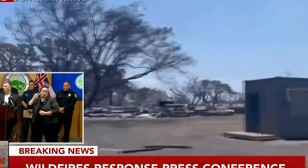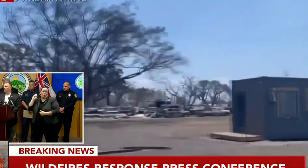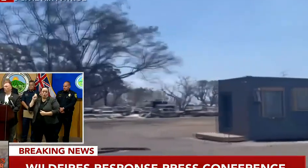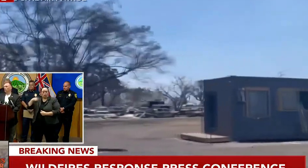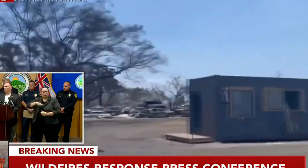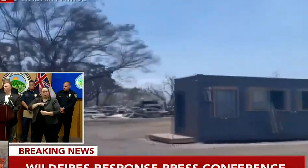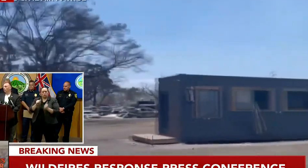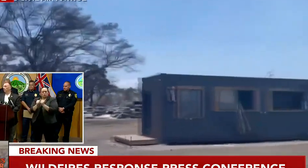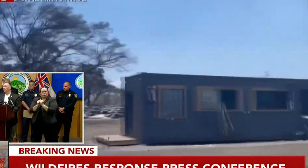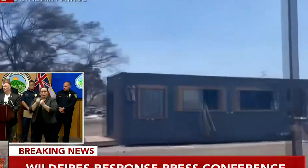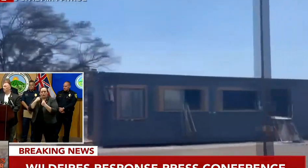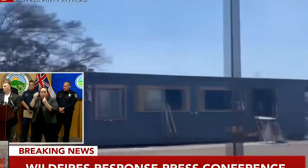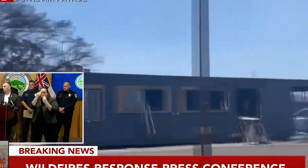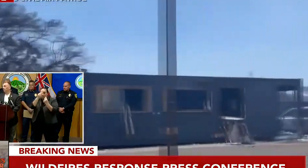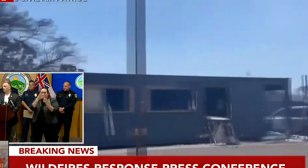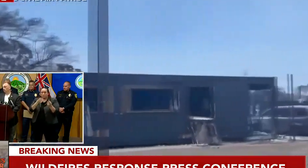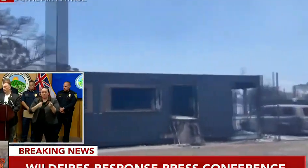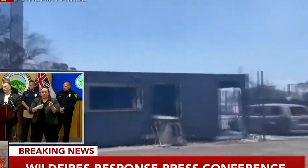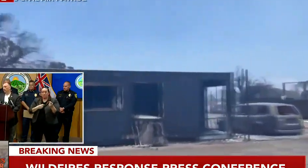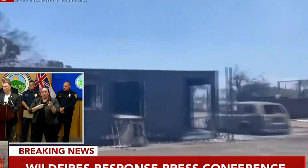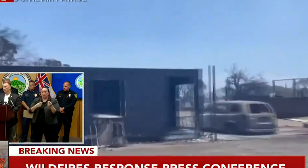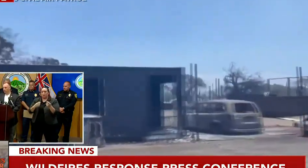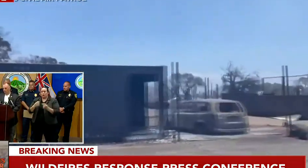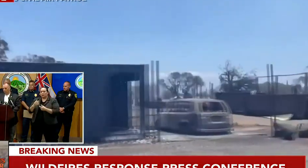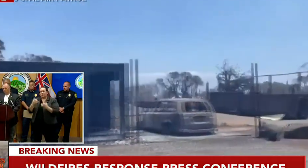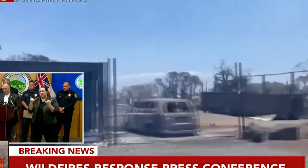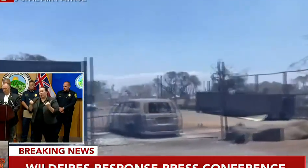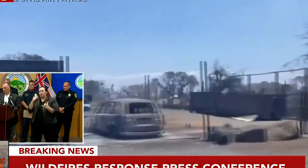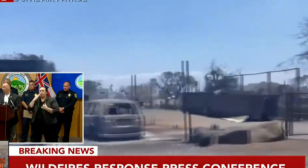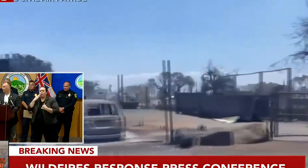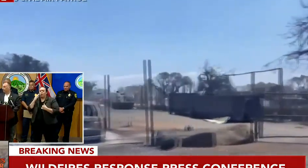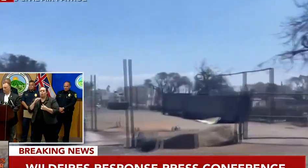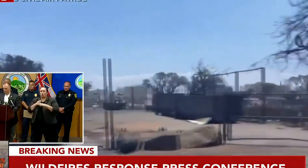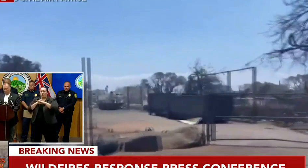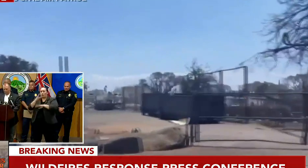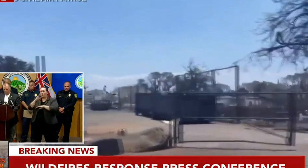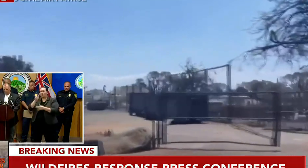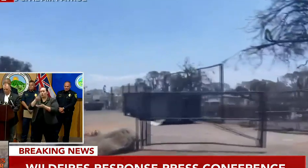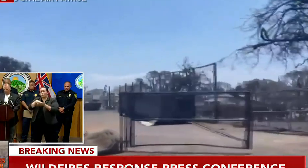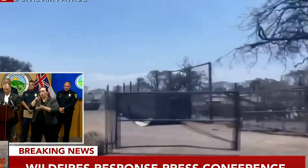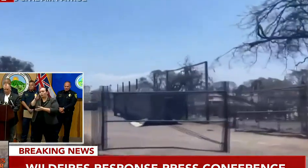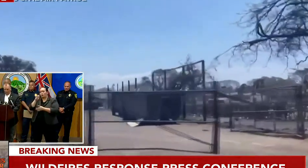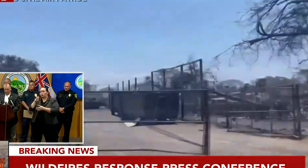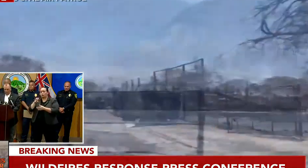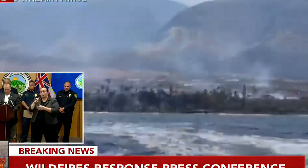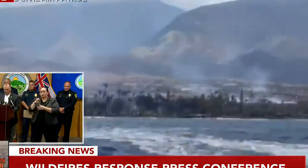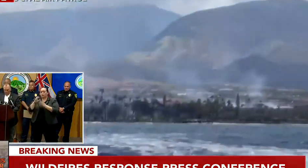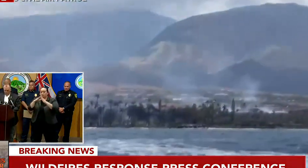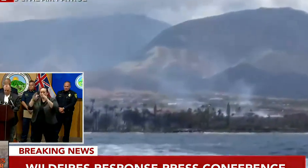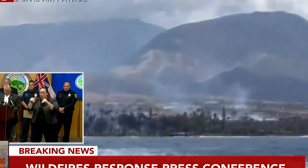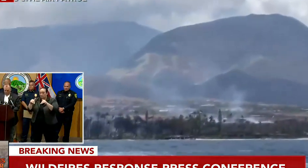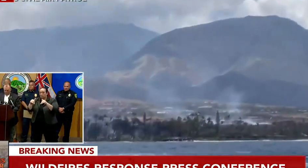you know that we're well over 2,200 structures that have been destroyed. 86% of them are residential.